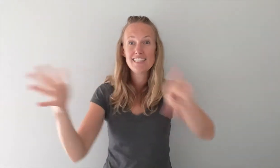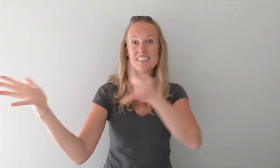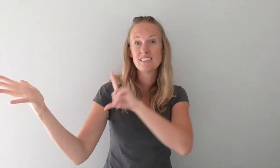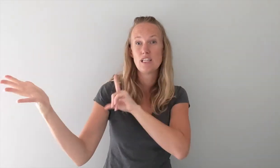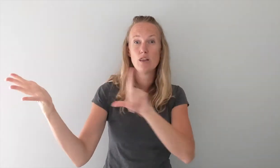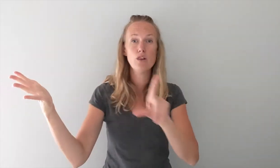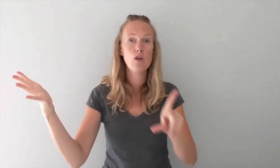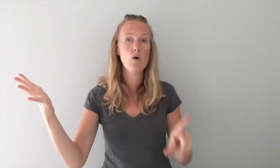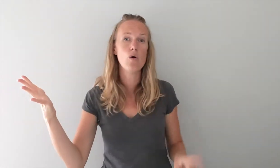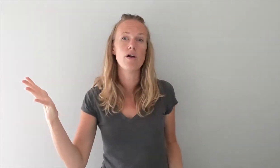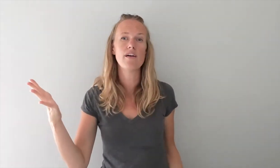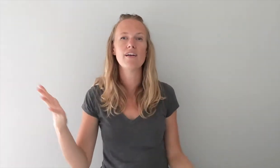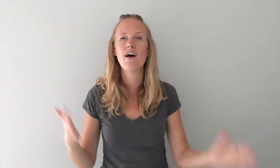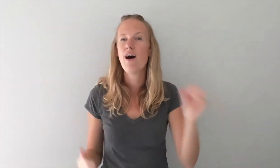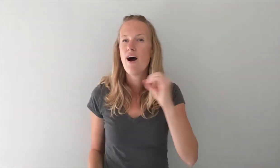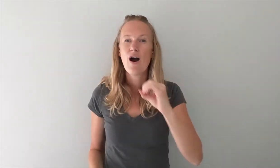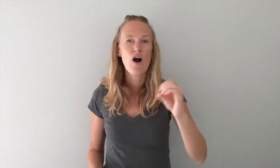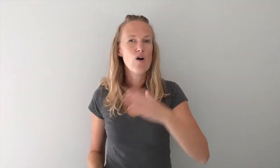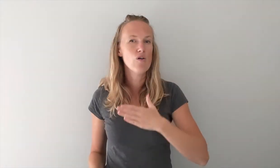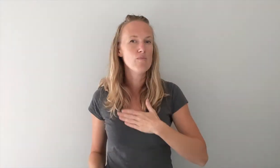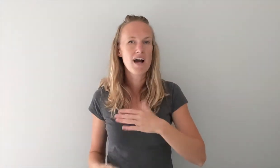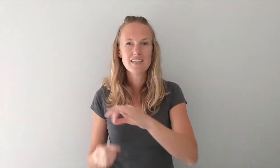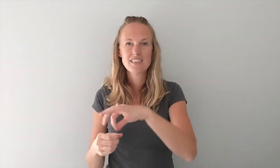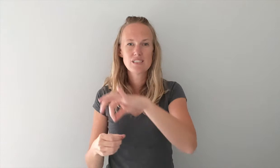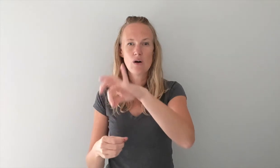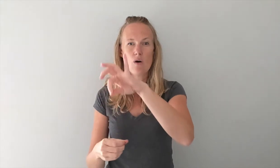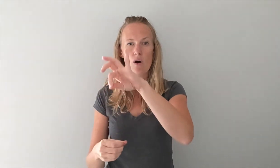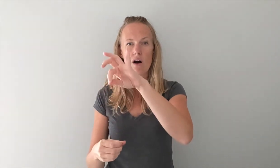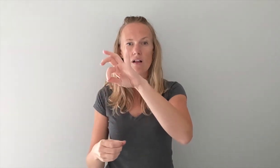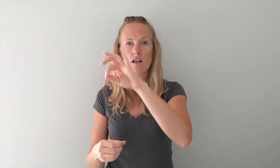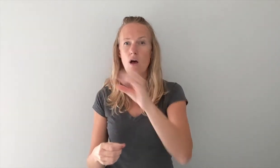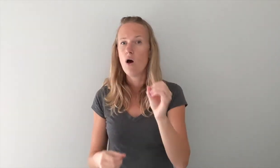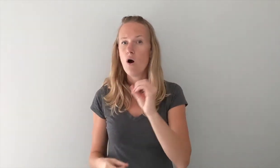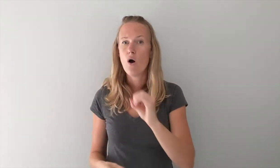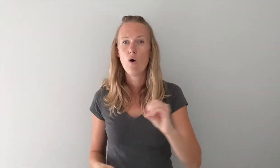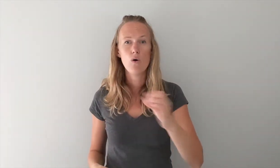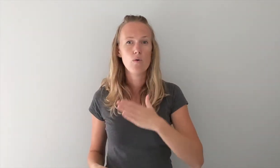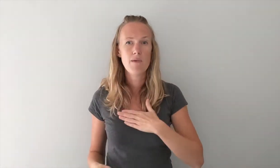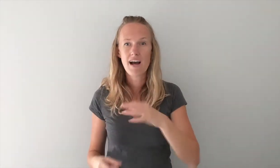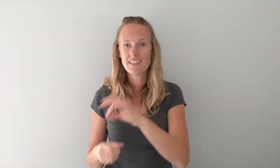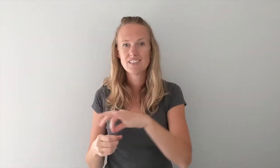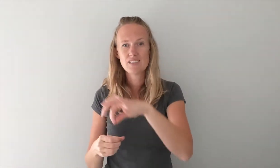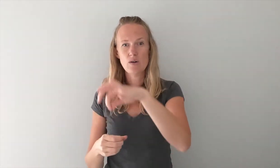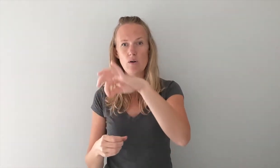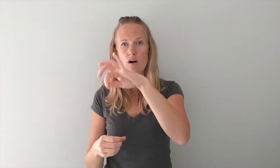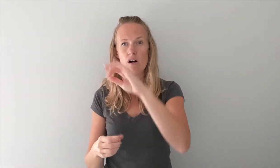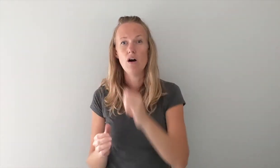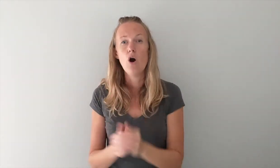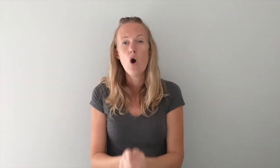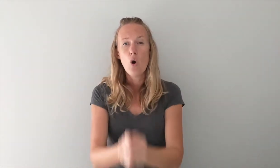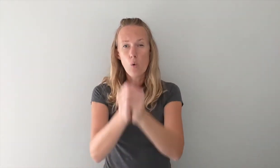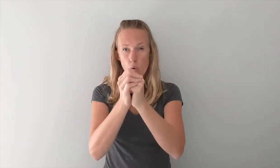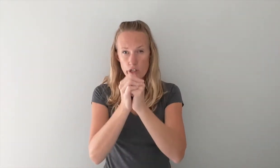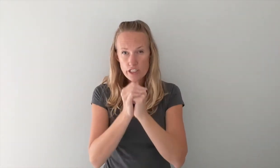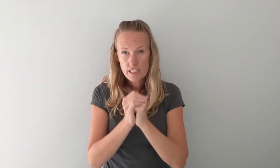the Lord oh my soul oh my soul worship